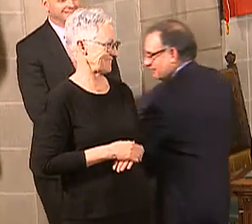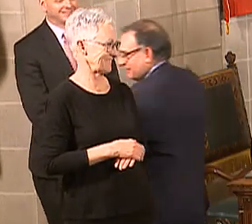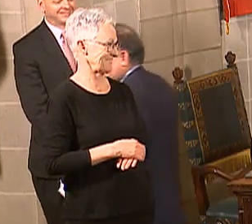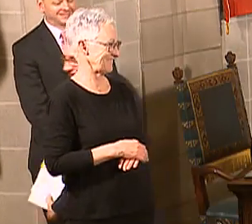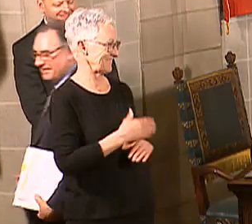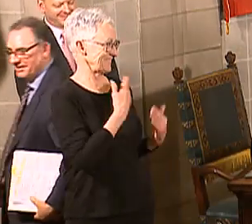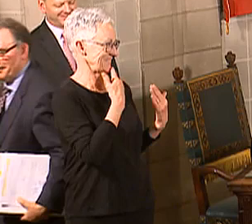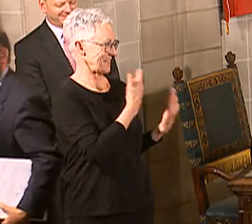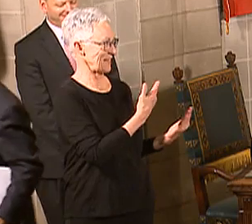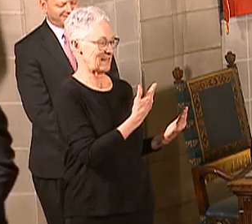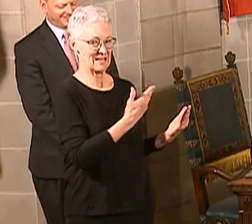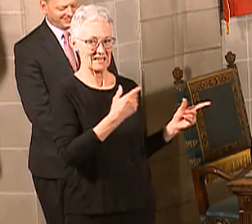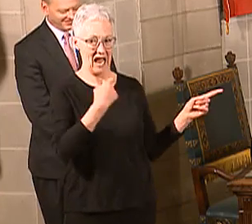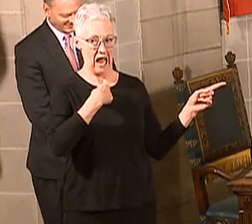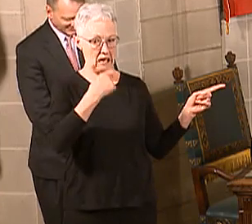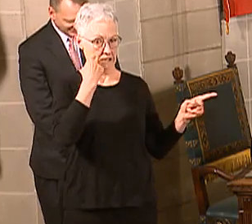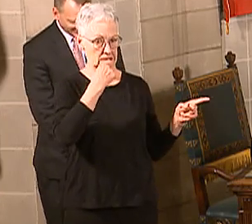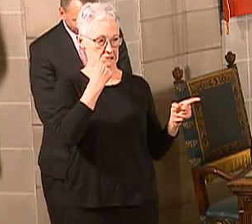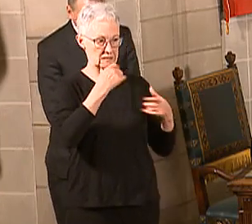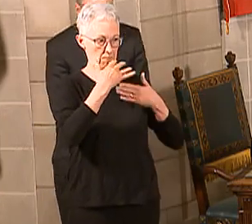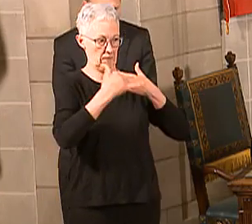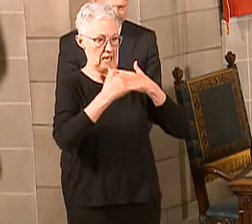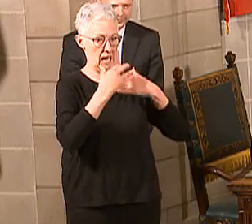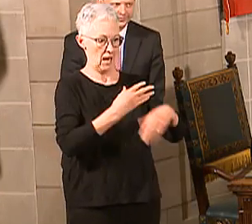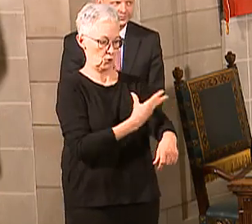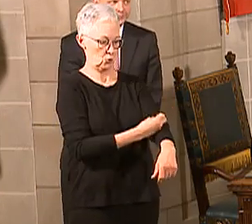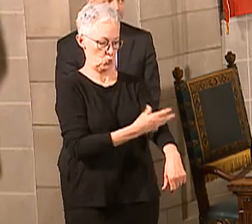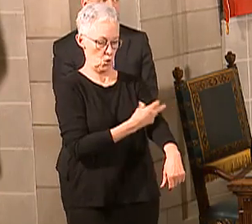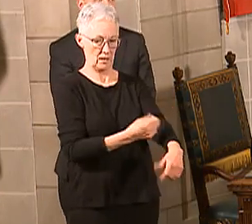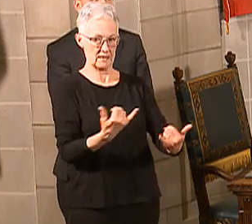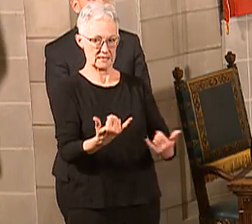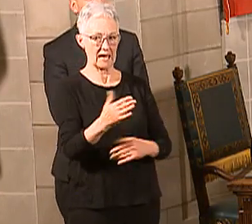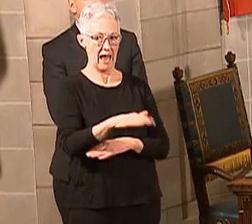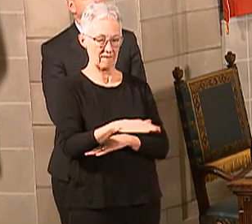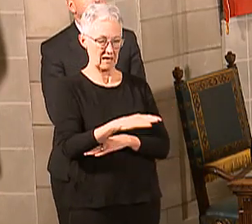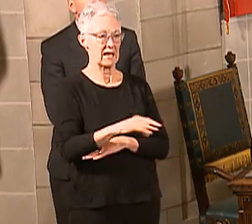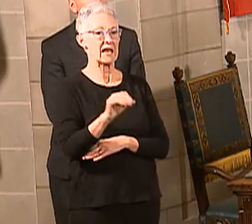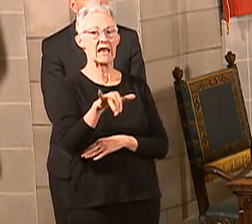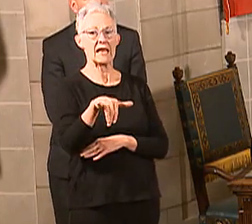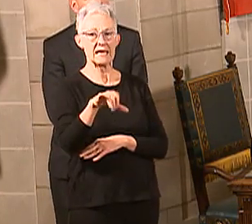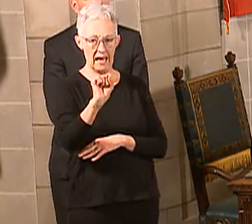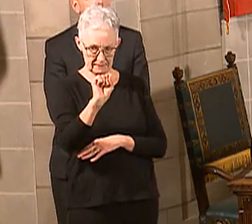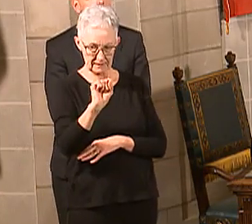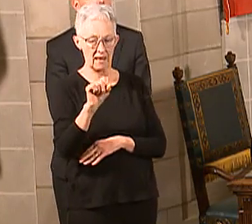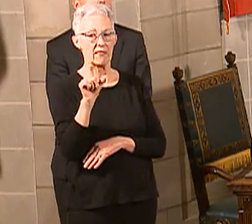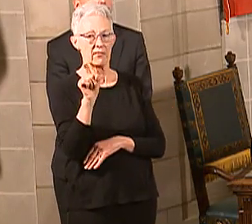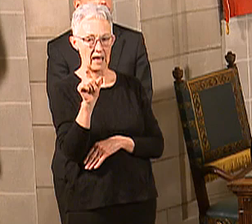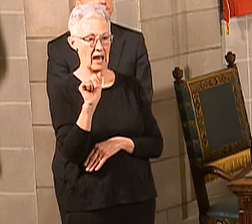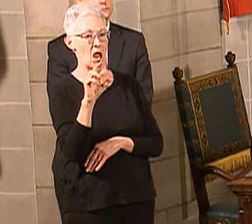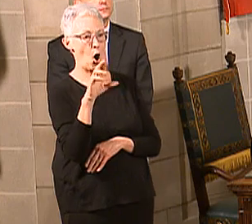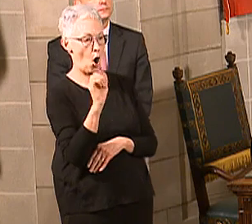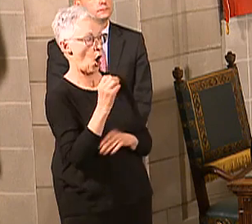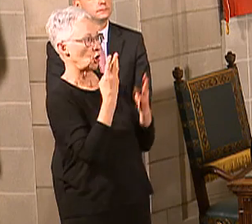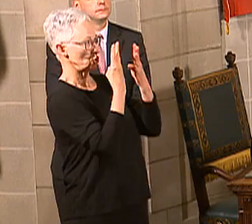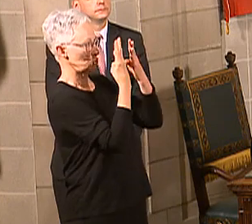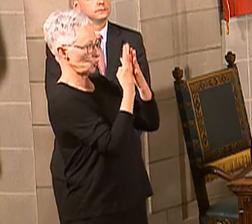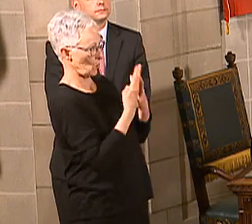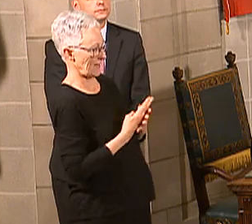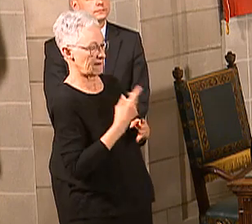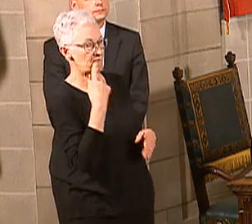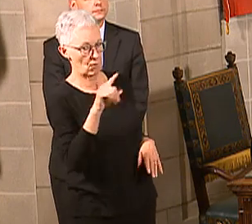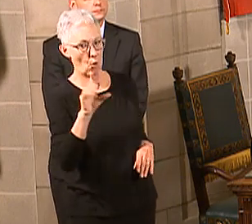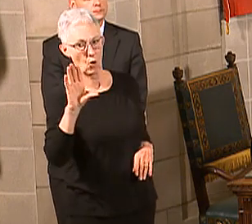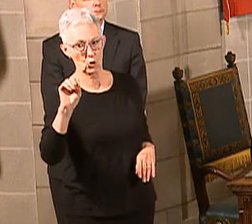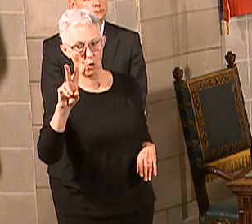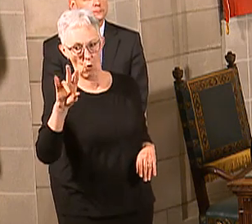So, just got my blood drawn this afternoon. And, yes, they are, while they're not doing a test, they are taking your temperature, which,